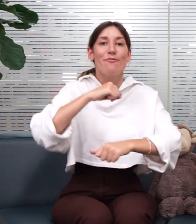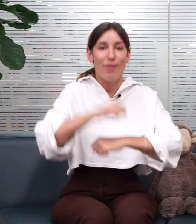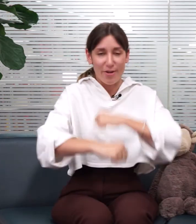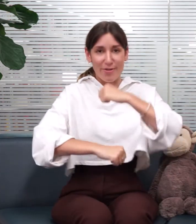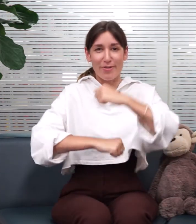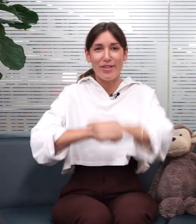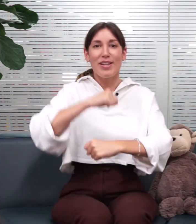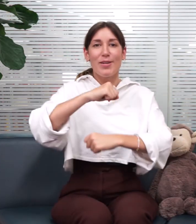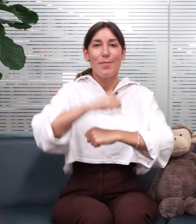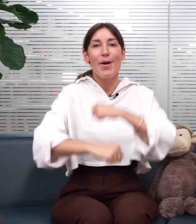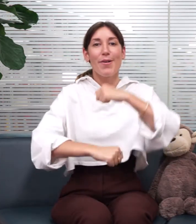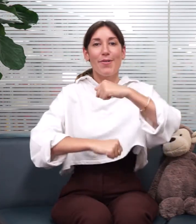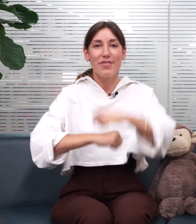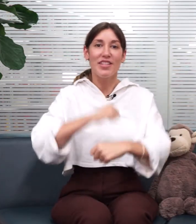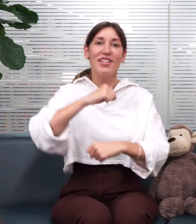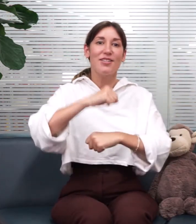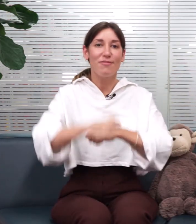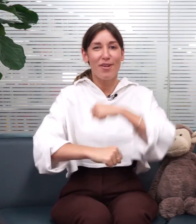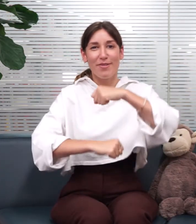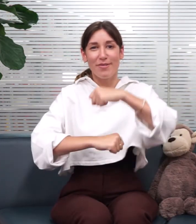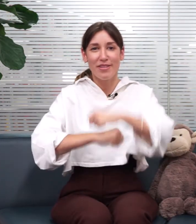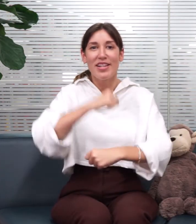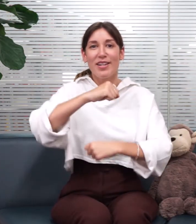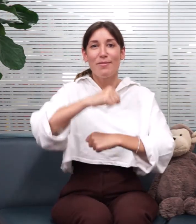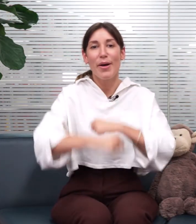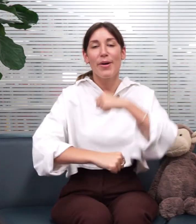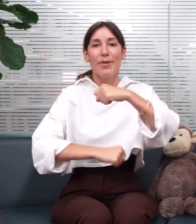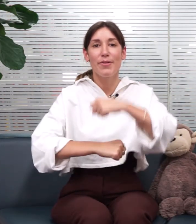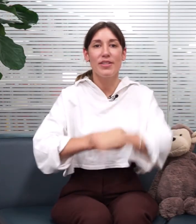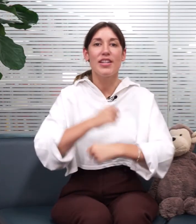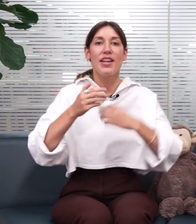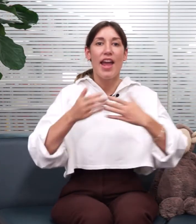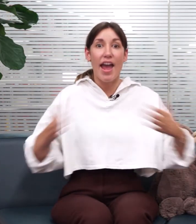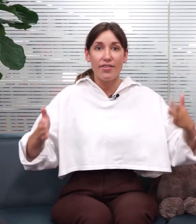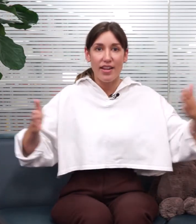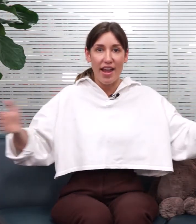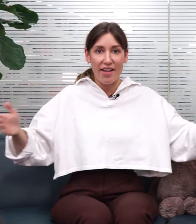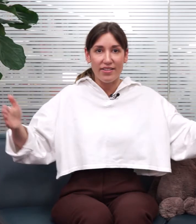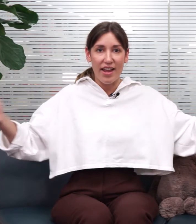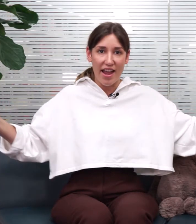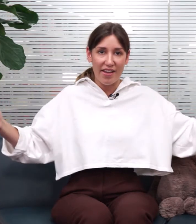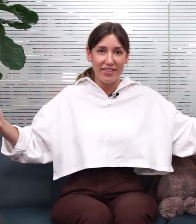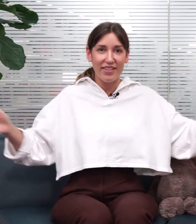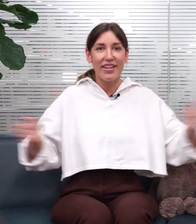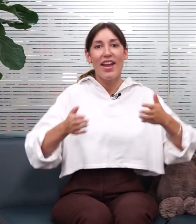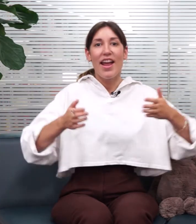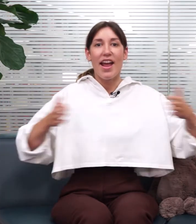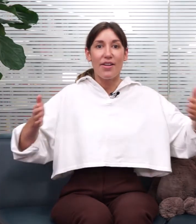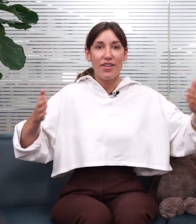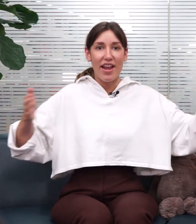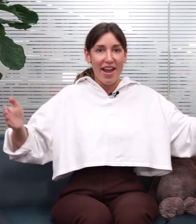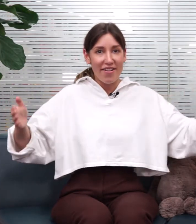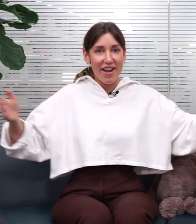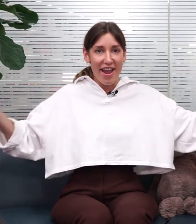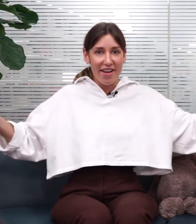Roly poly, roly poly, out, out, out, out, out.